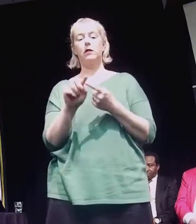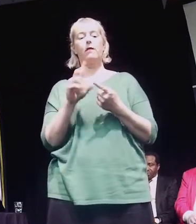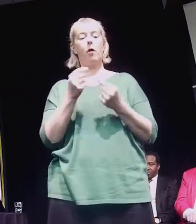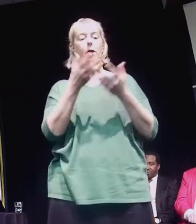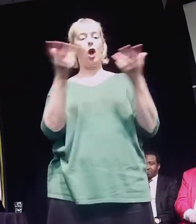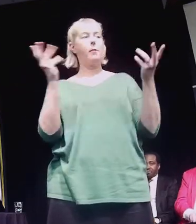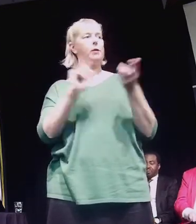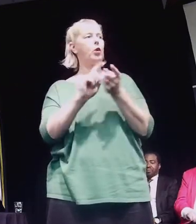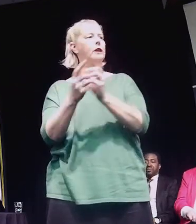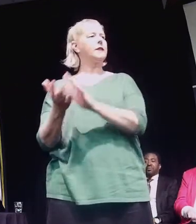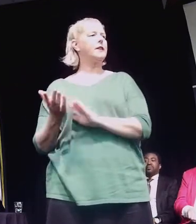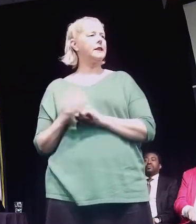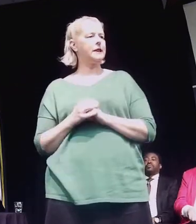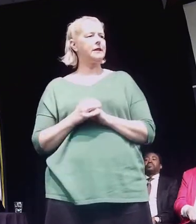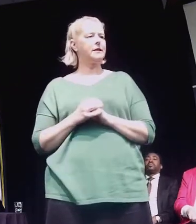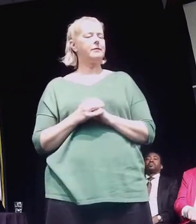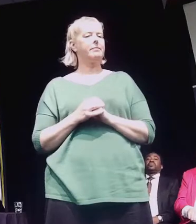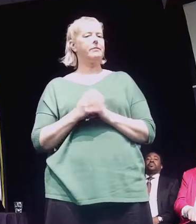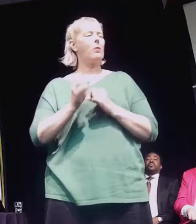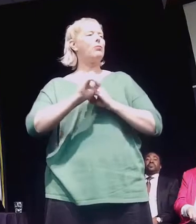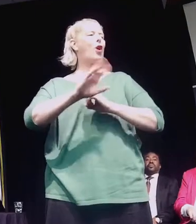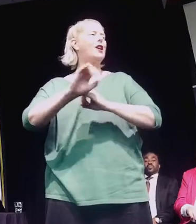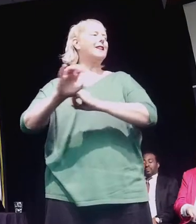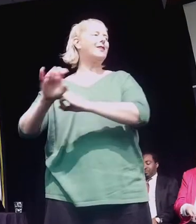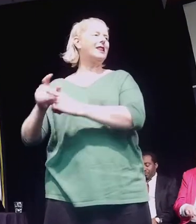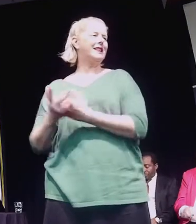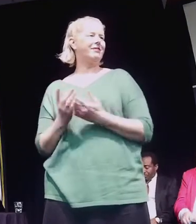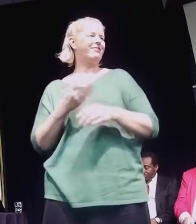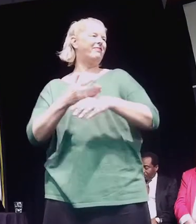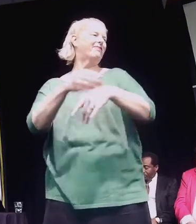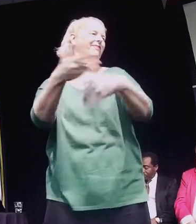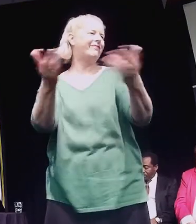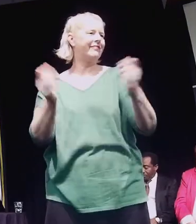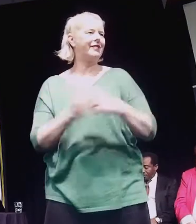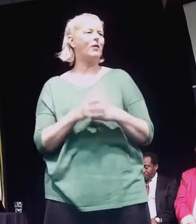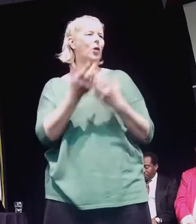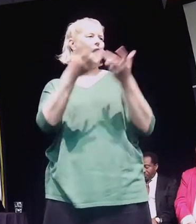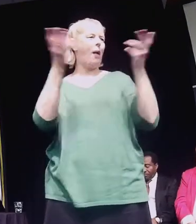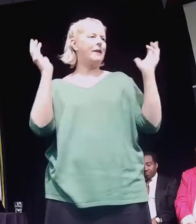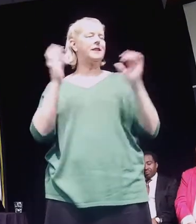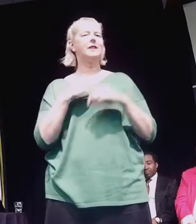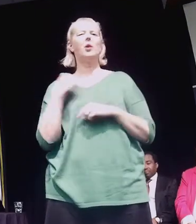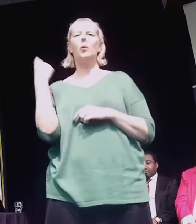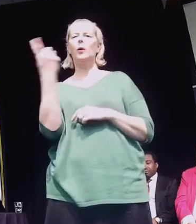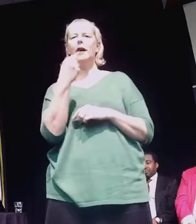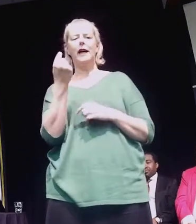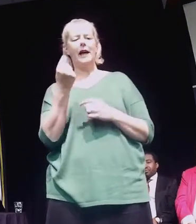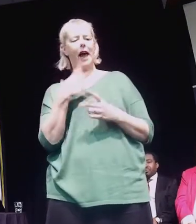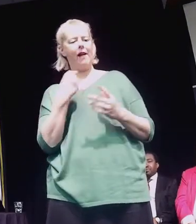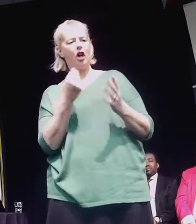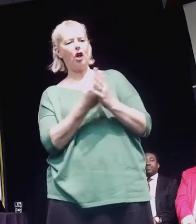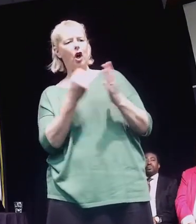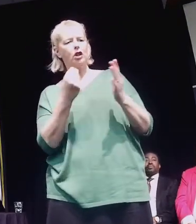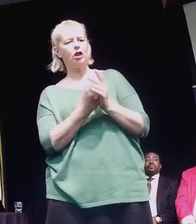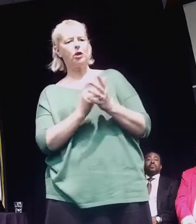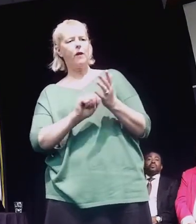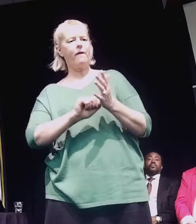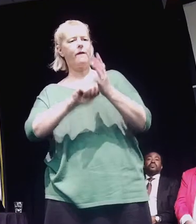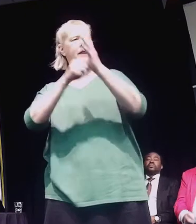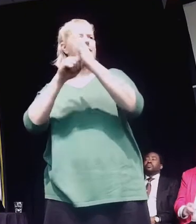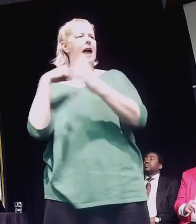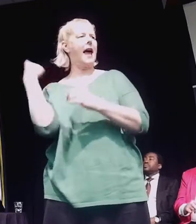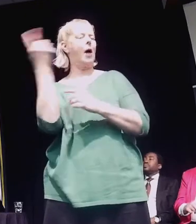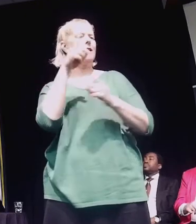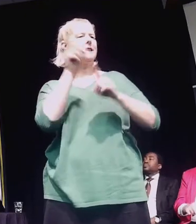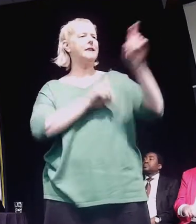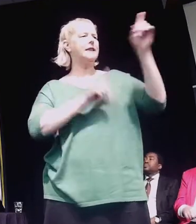in order for us to be climate resilient and climate-proof all our cities, it's going to cost around about $14 billion. So